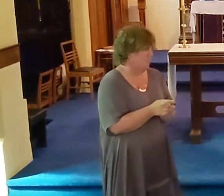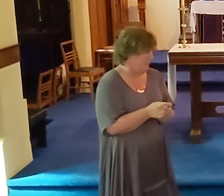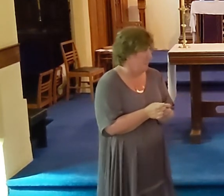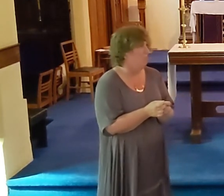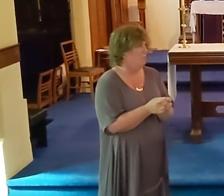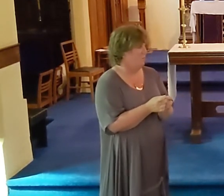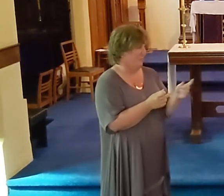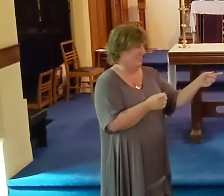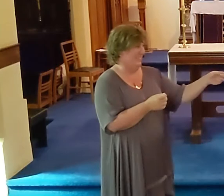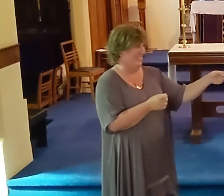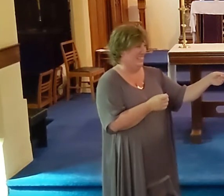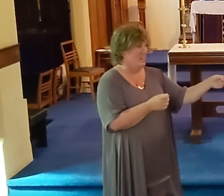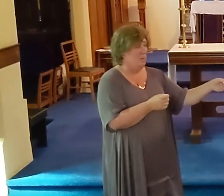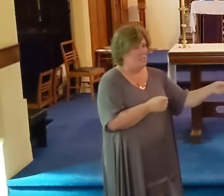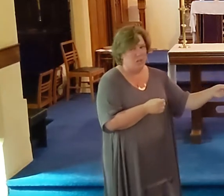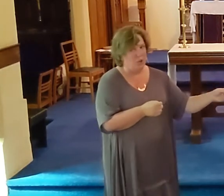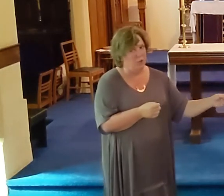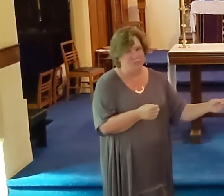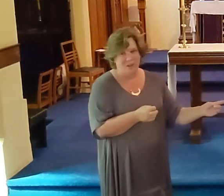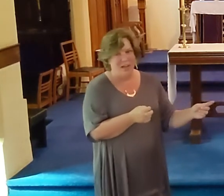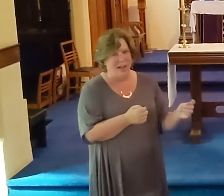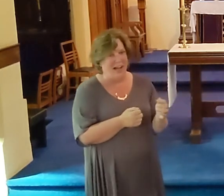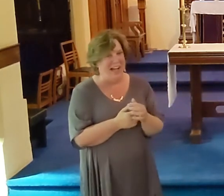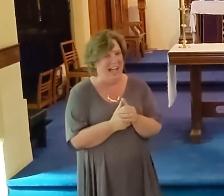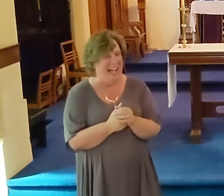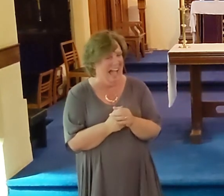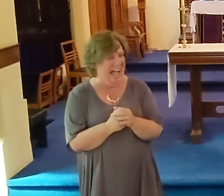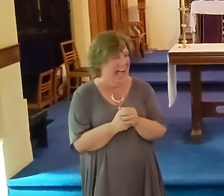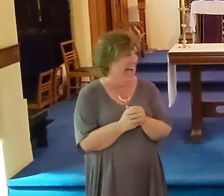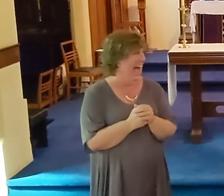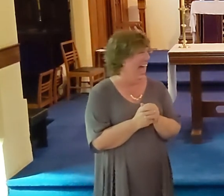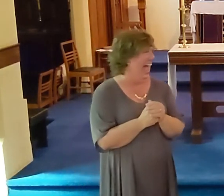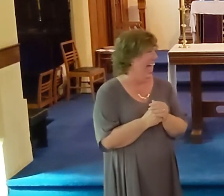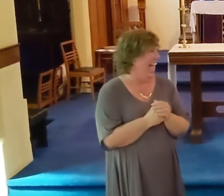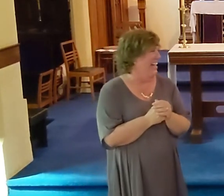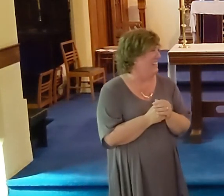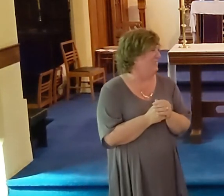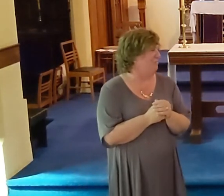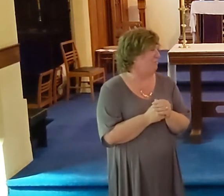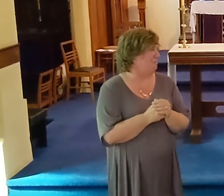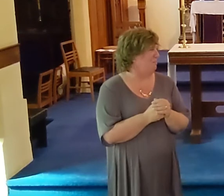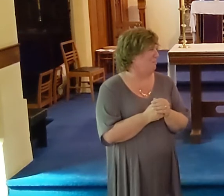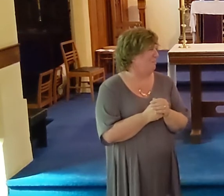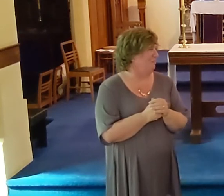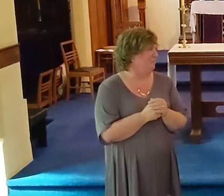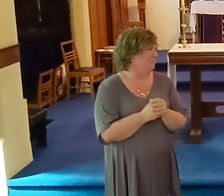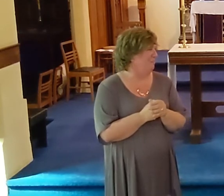years old by now. It's not the original members. But they had a revival a long time ago now. And